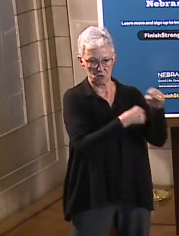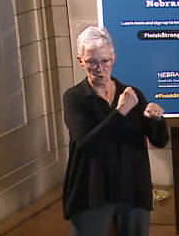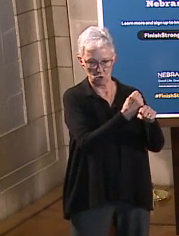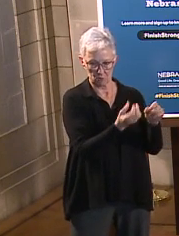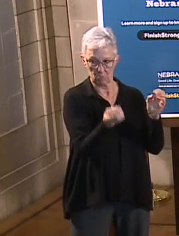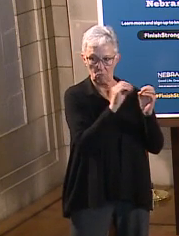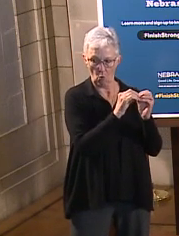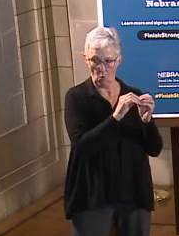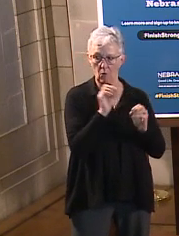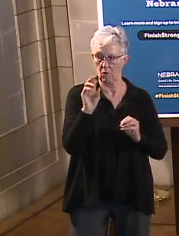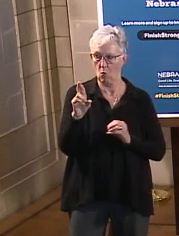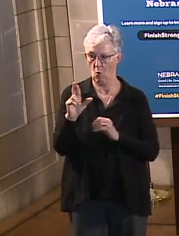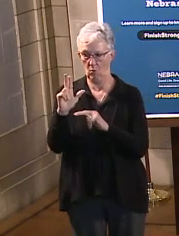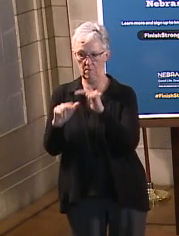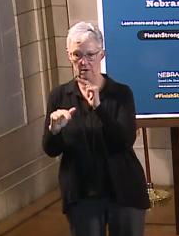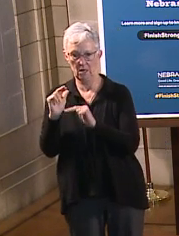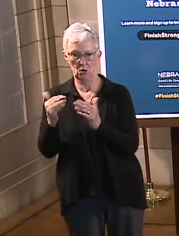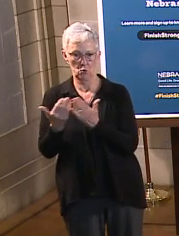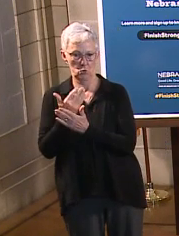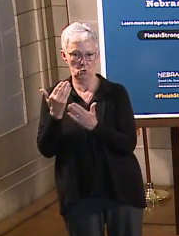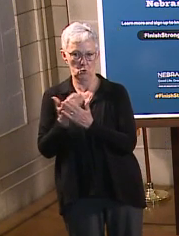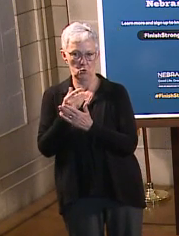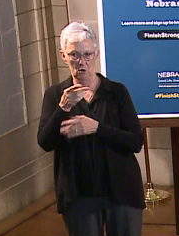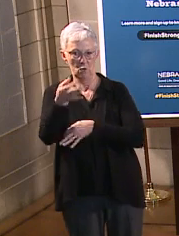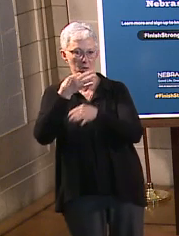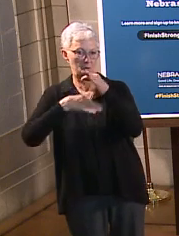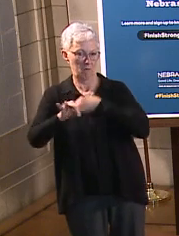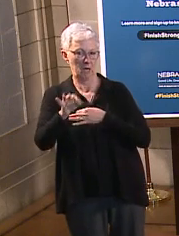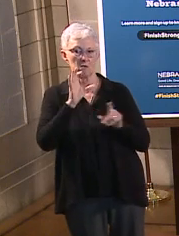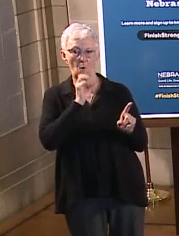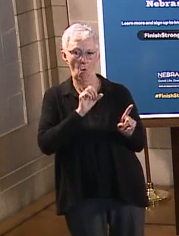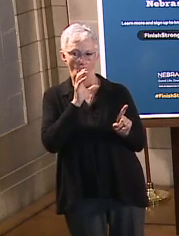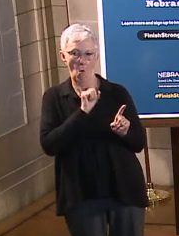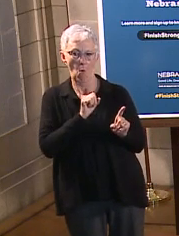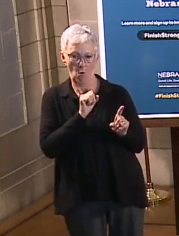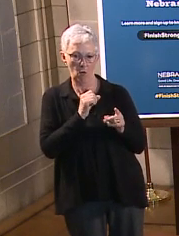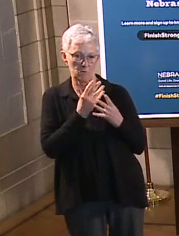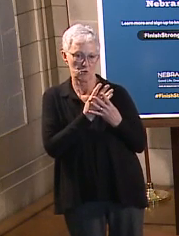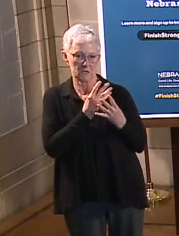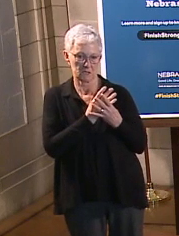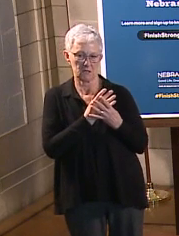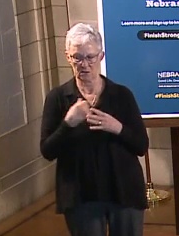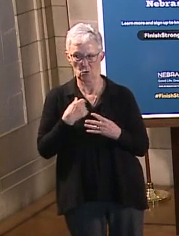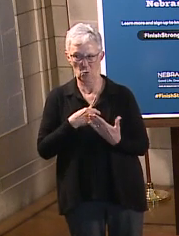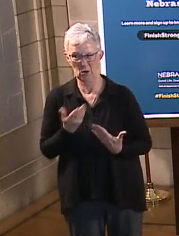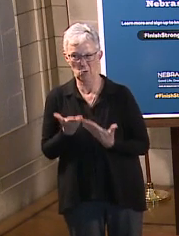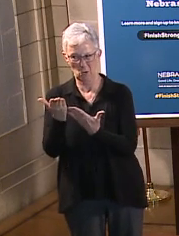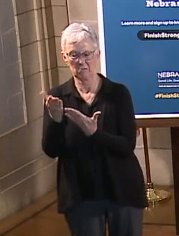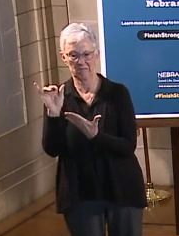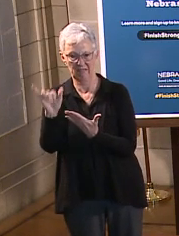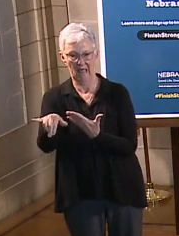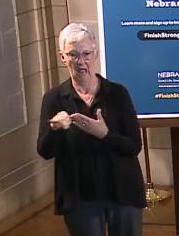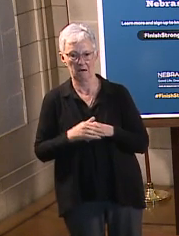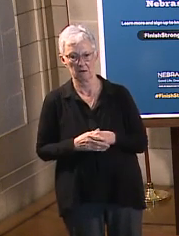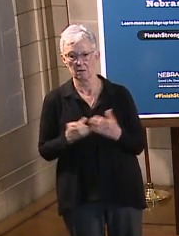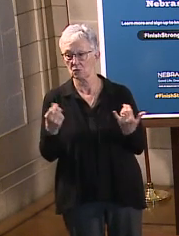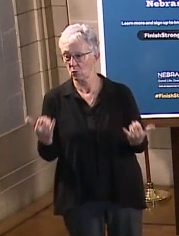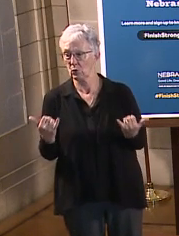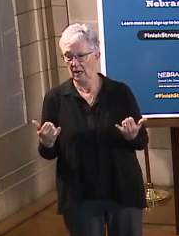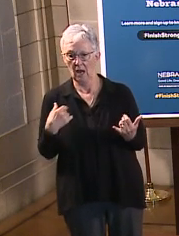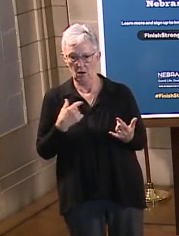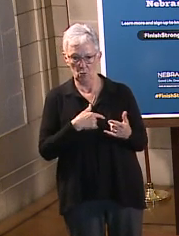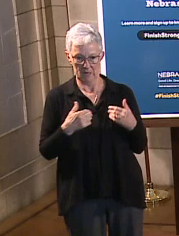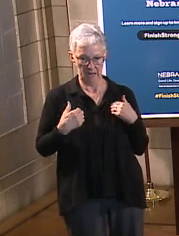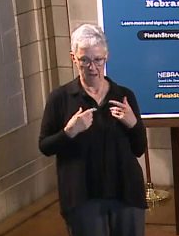they can build a replacement for the Nebraska State Penitentiary, which is what we are recommending. So it's a parallel process right now that we're going down